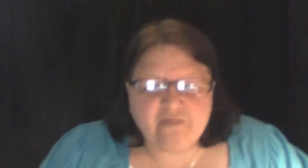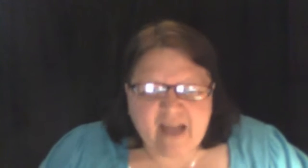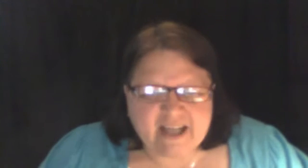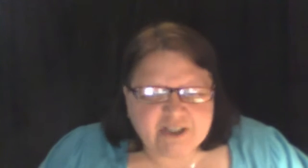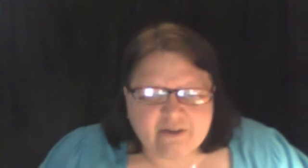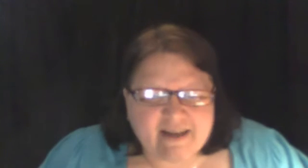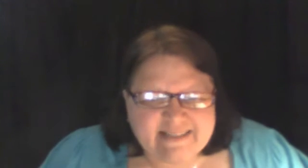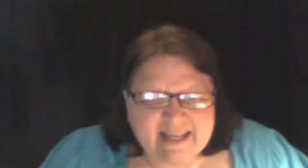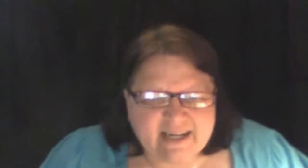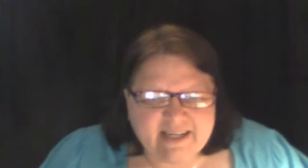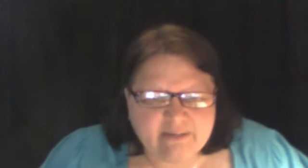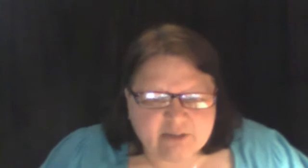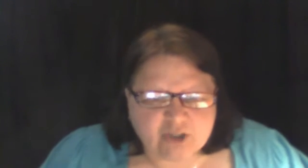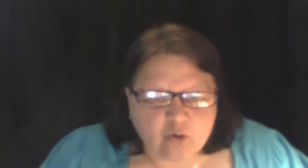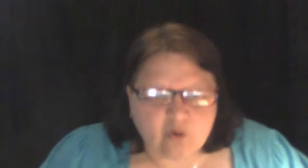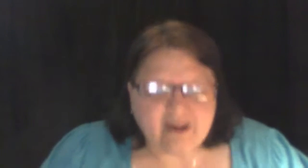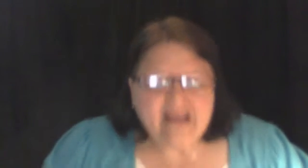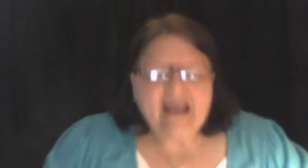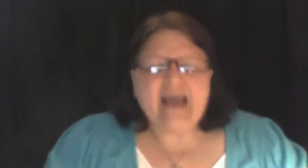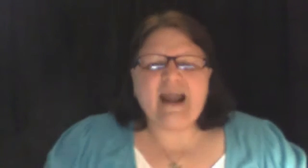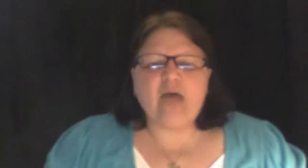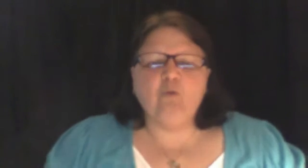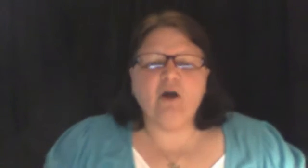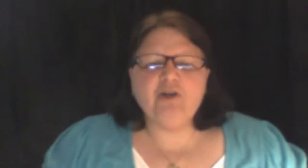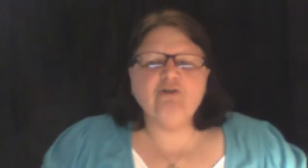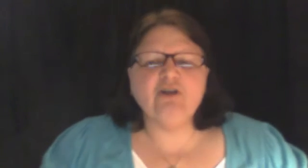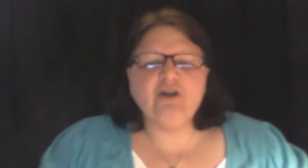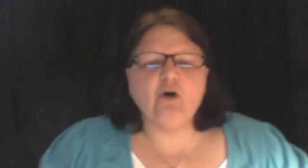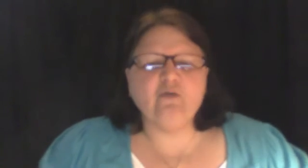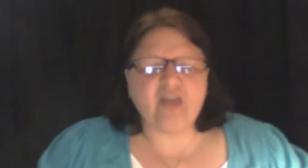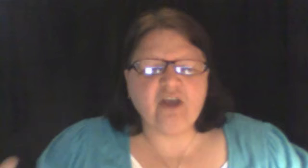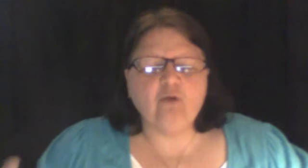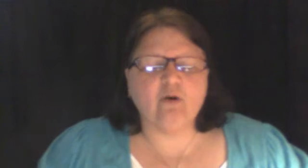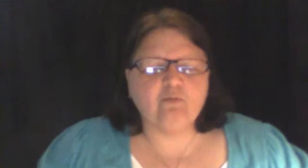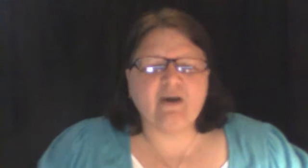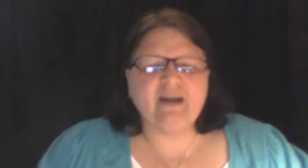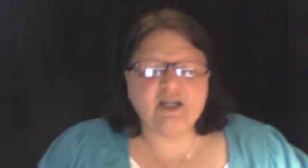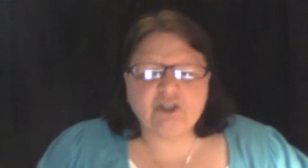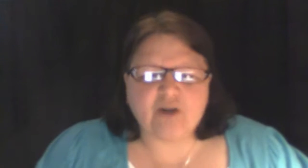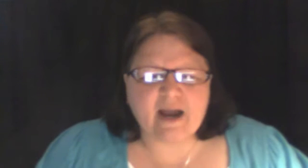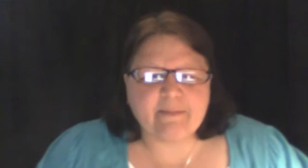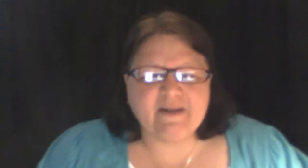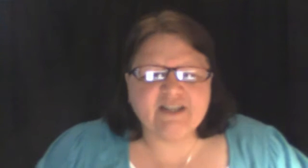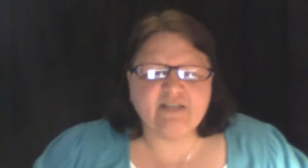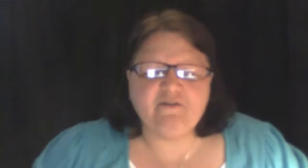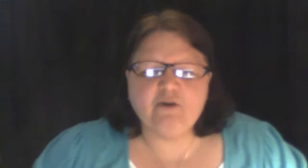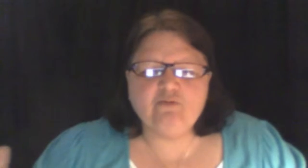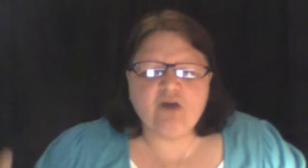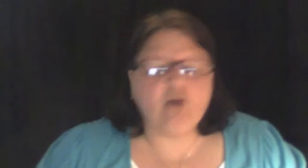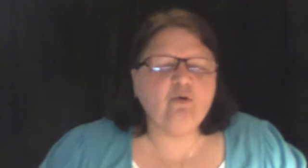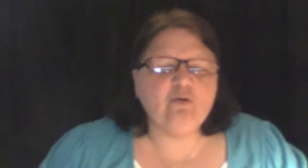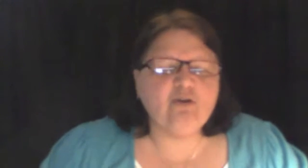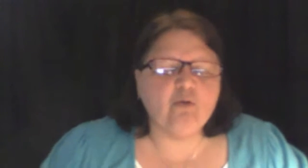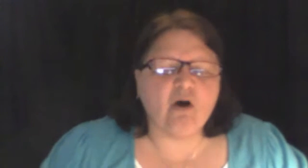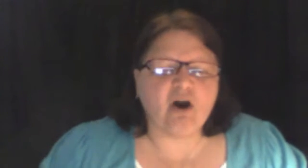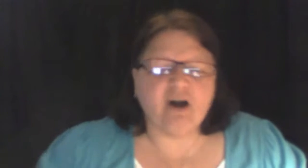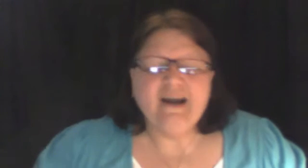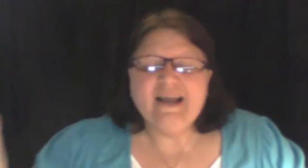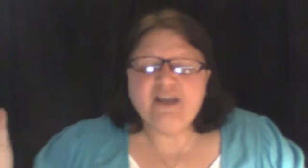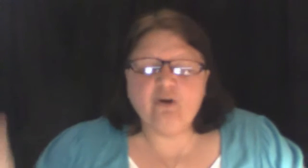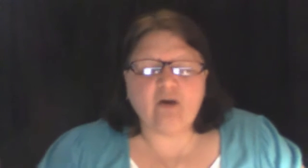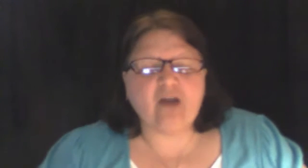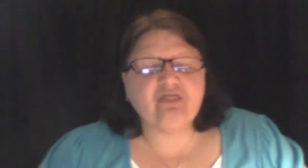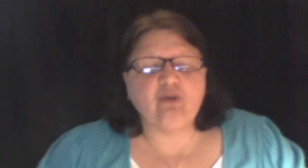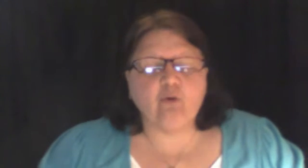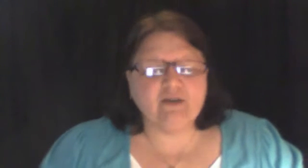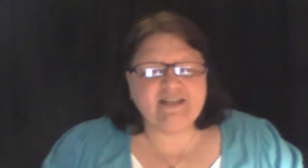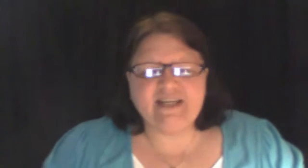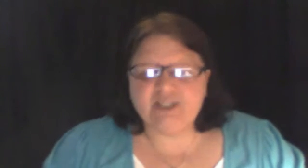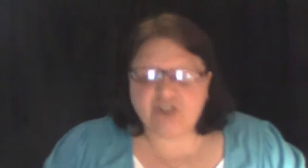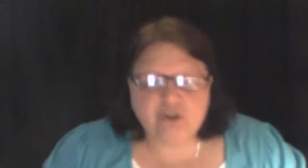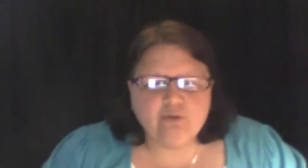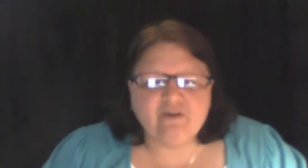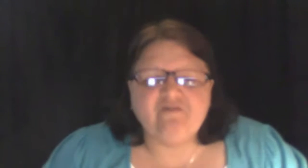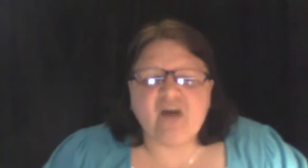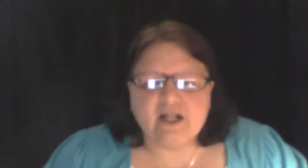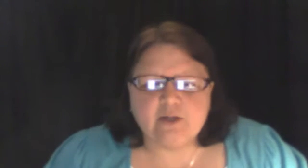you've had your identity restored. And I want you to know that you are right on track because if you know who you are, your authority is soon to follow